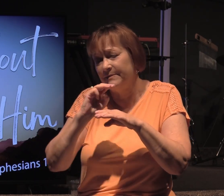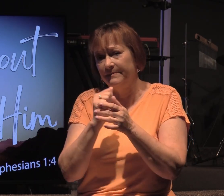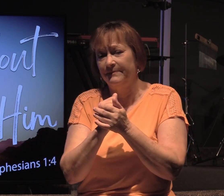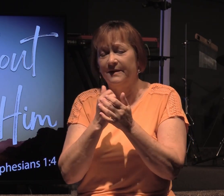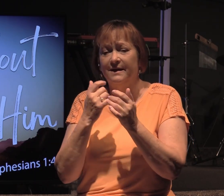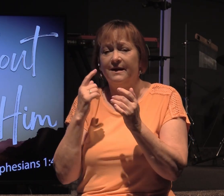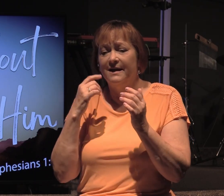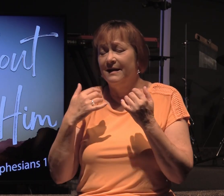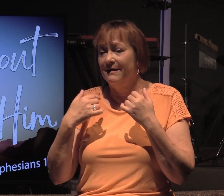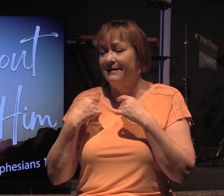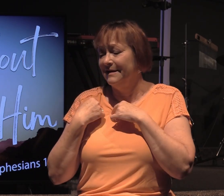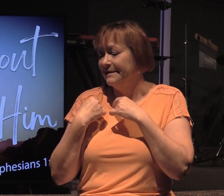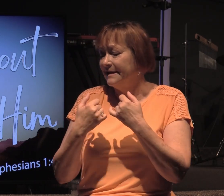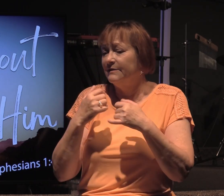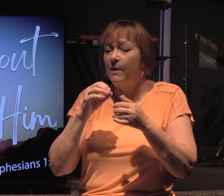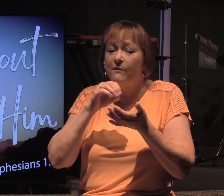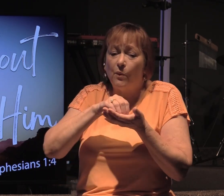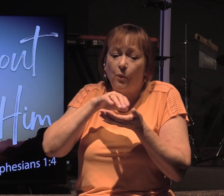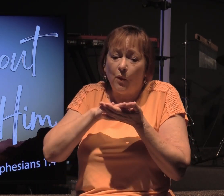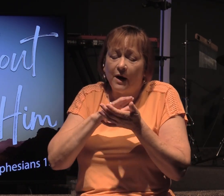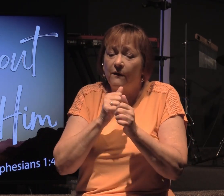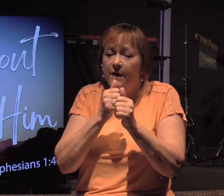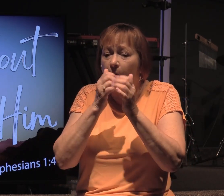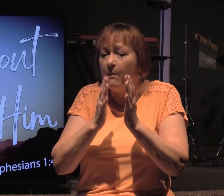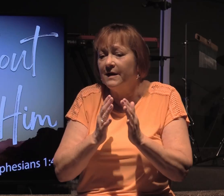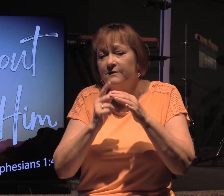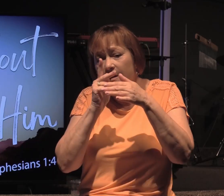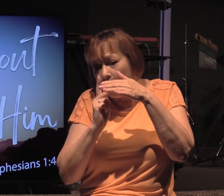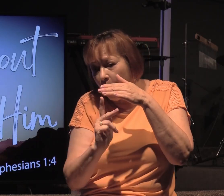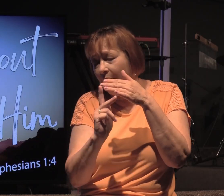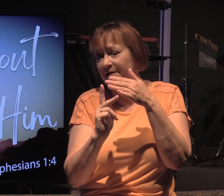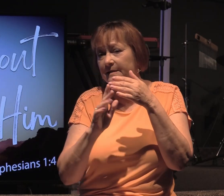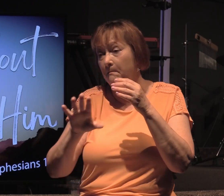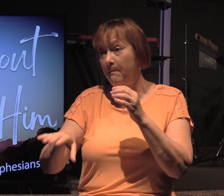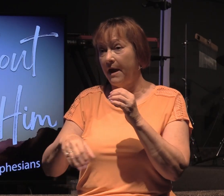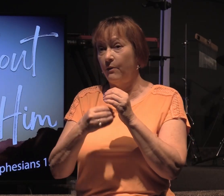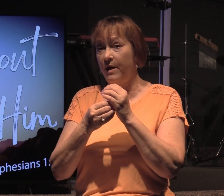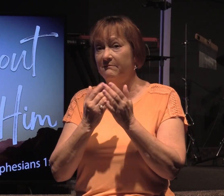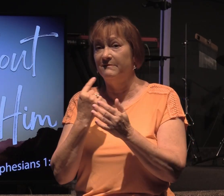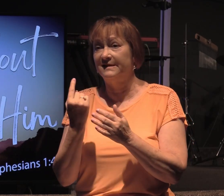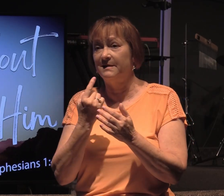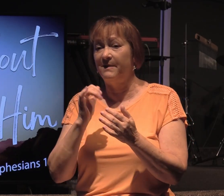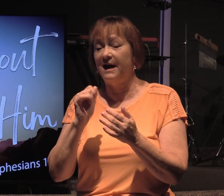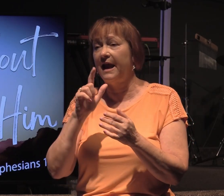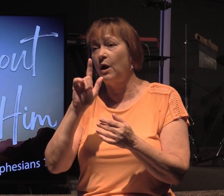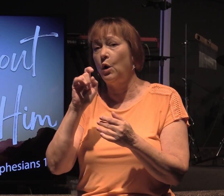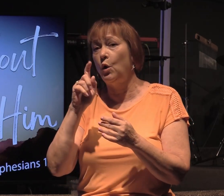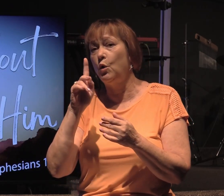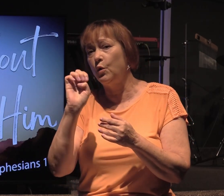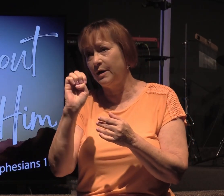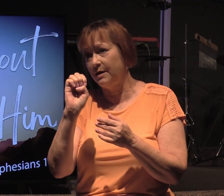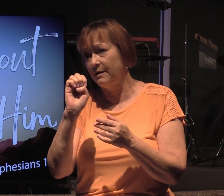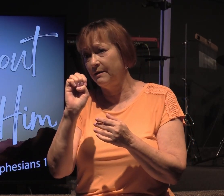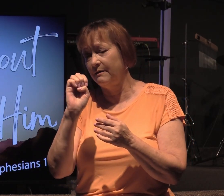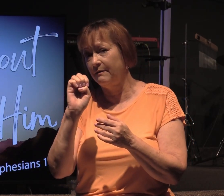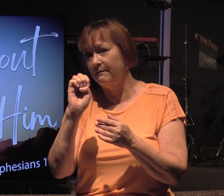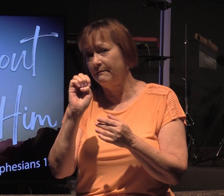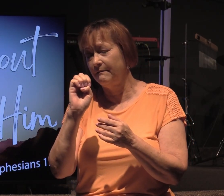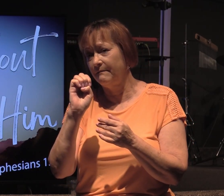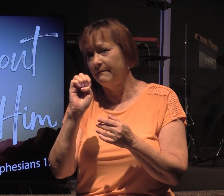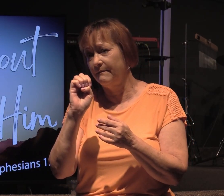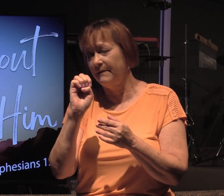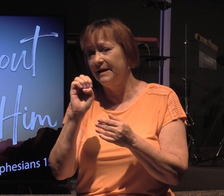have the record of the apostles and prophets, by the way, someone like Luke would be a